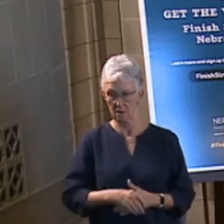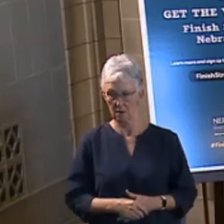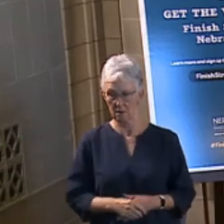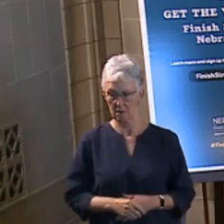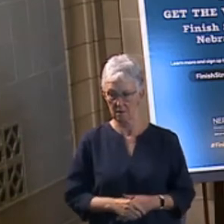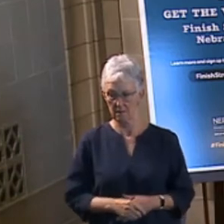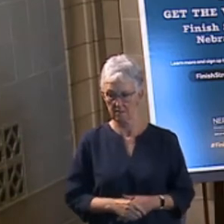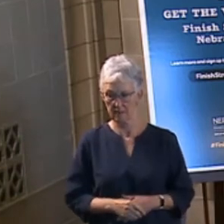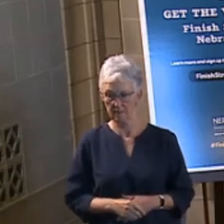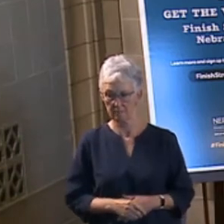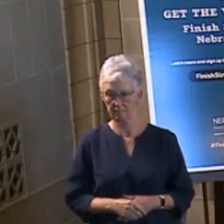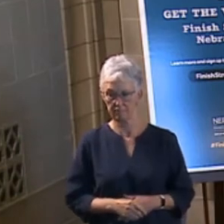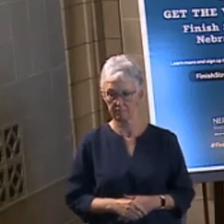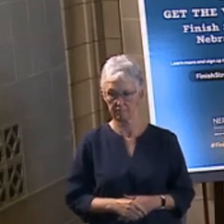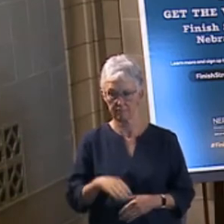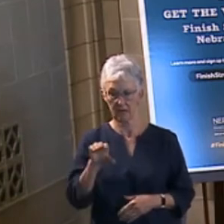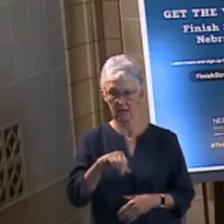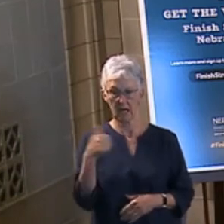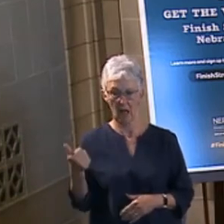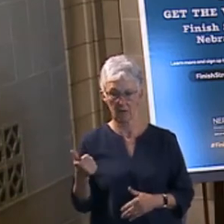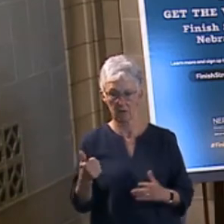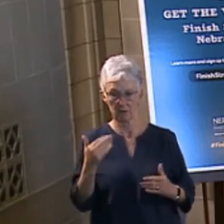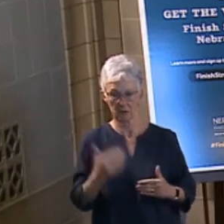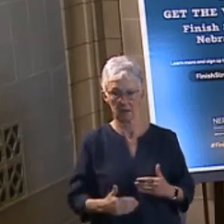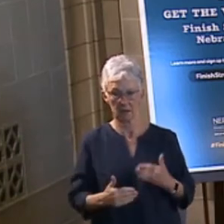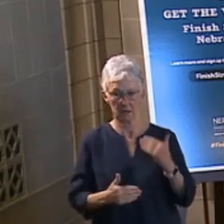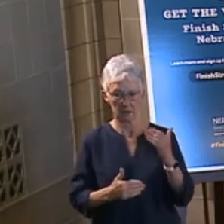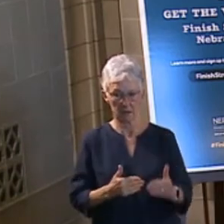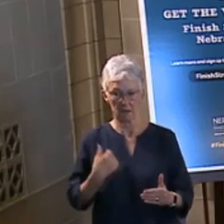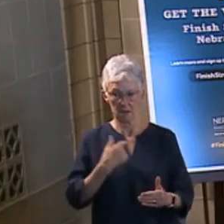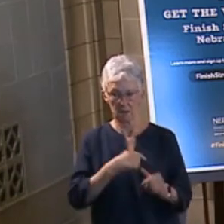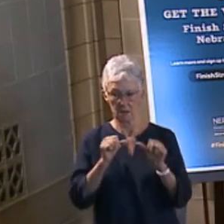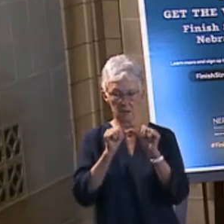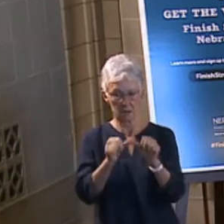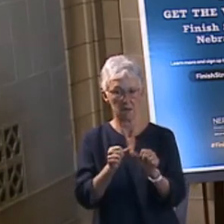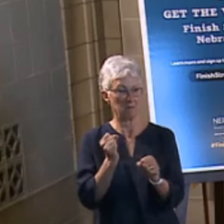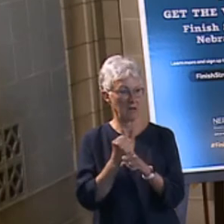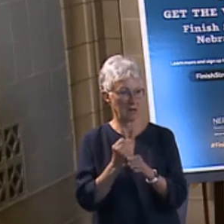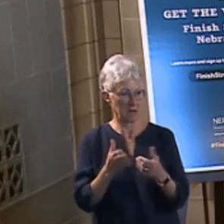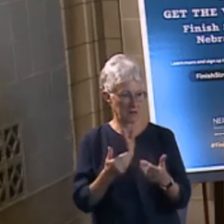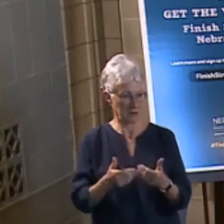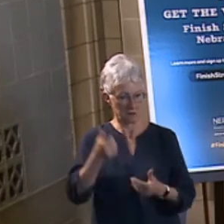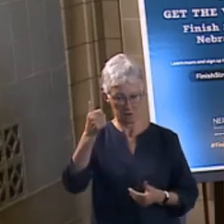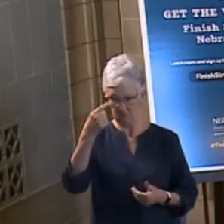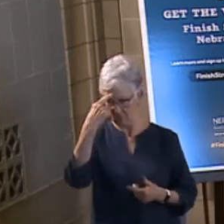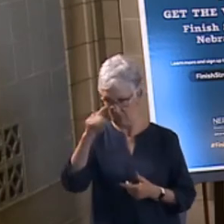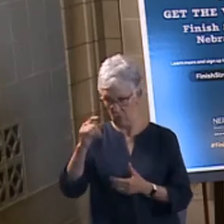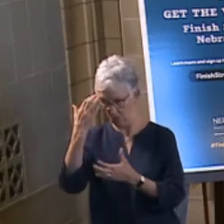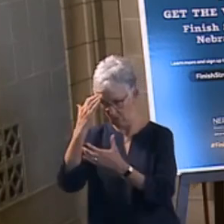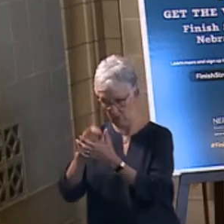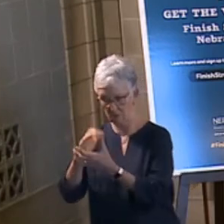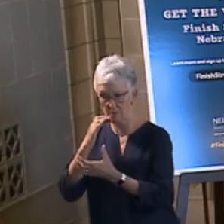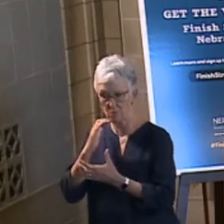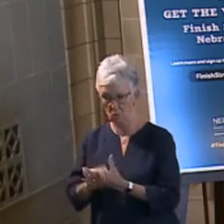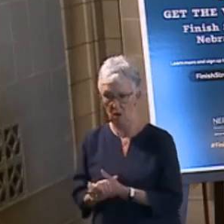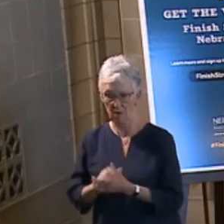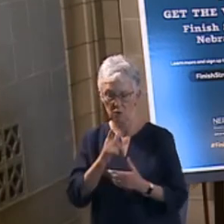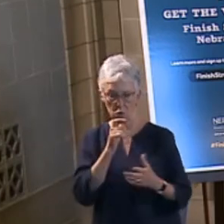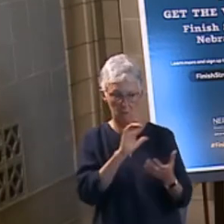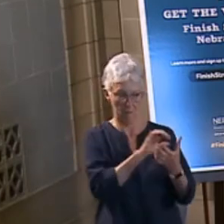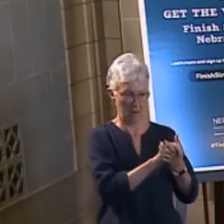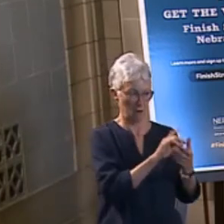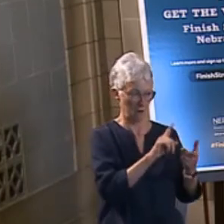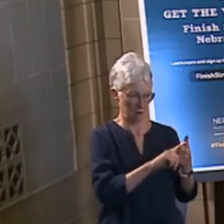another step that we have here is to continue to make it easier for the spouses of military, active-duty military,